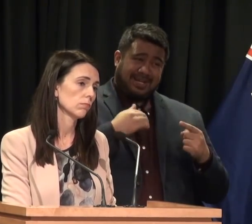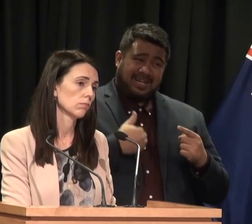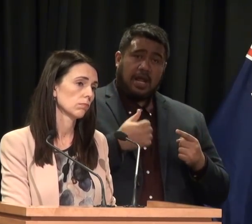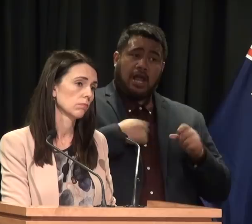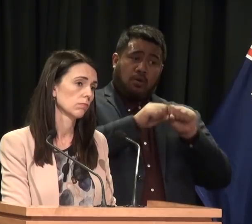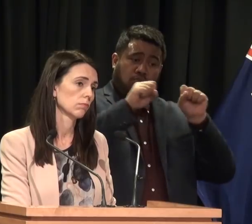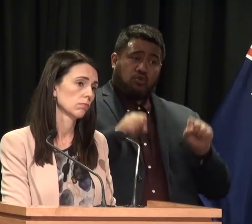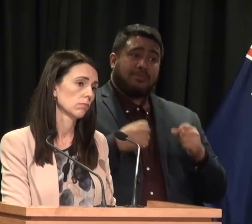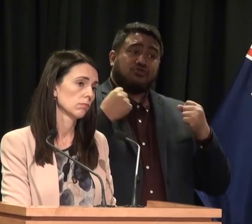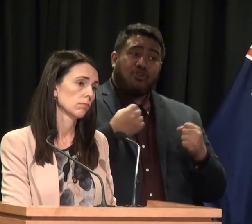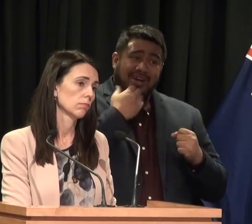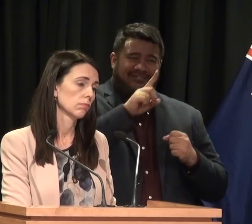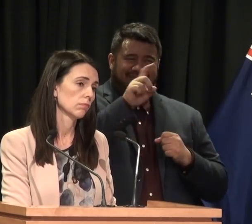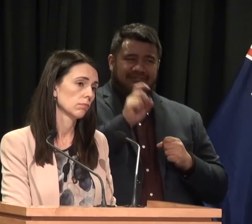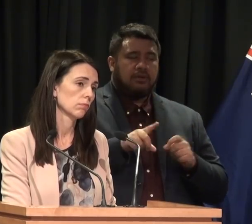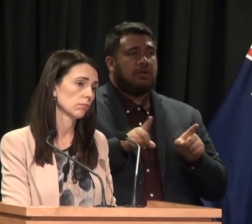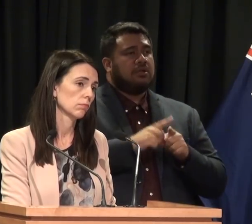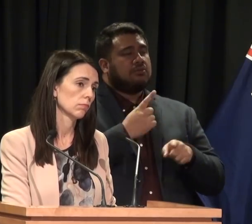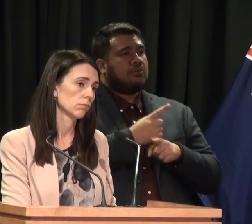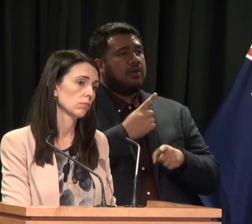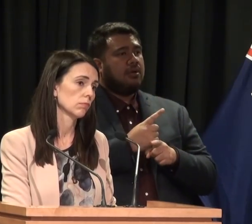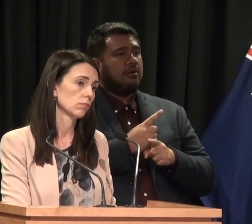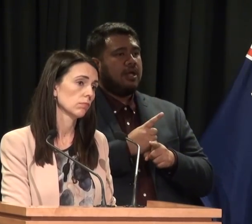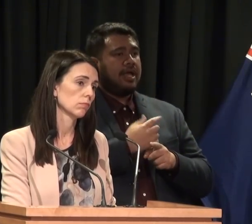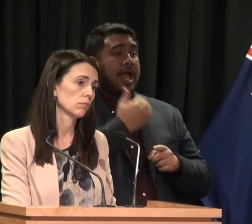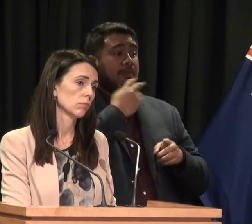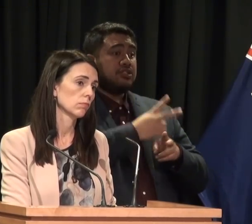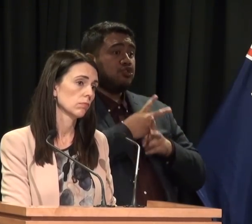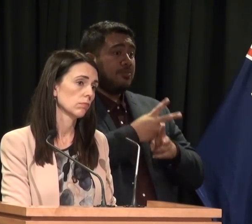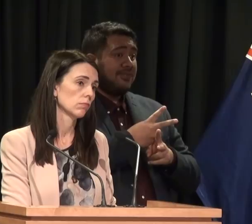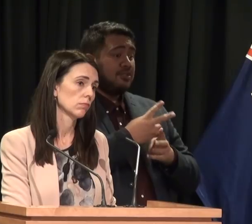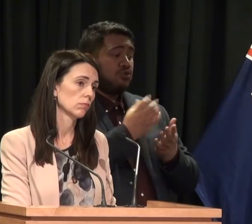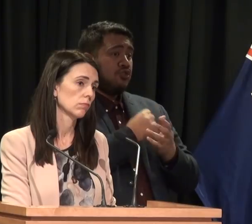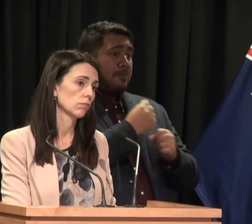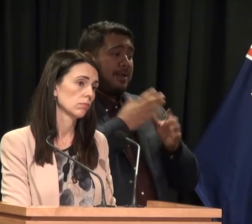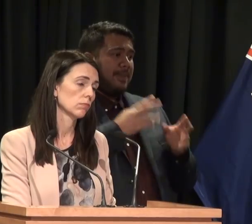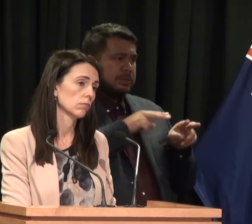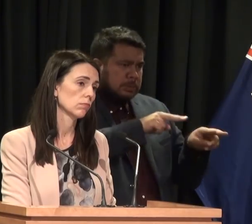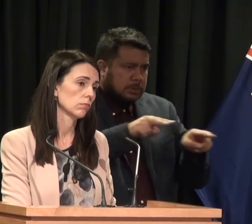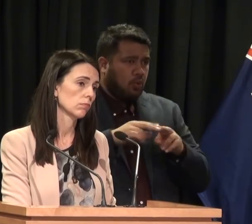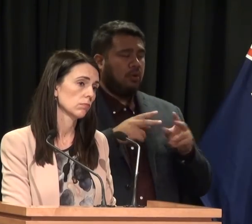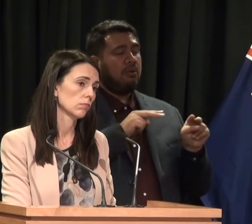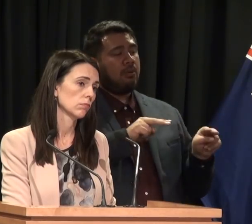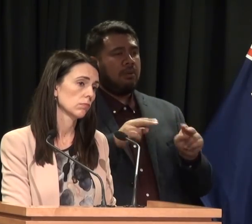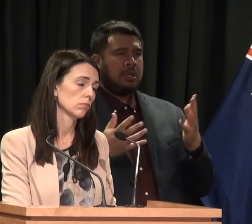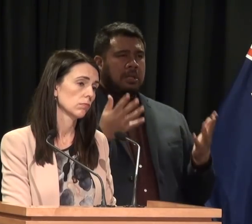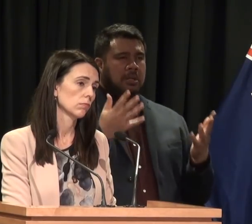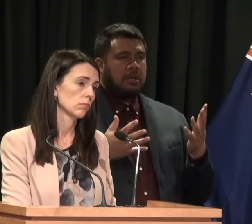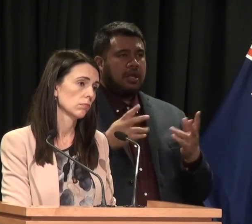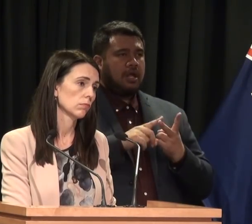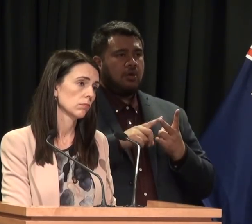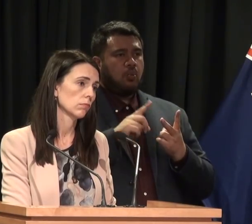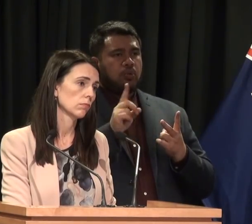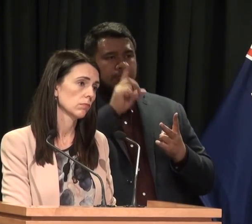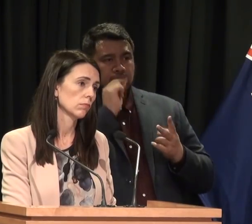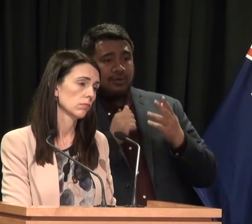enough? That is both in terms of the level of supervision, the intensity of the supervision, and then yes, what might be possible